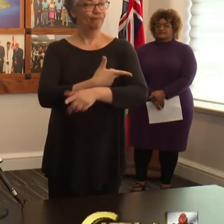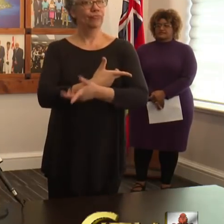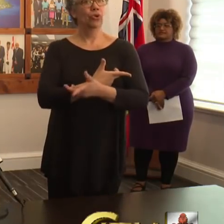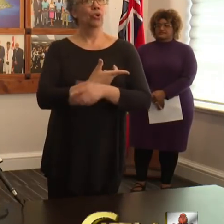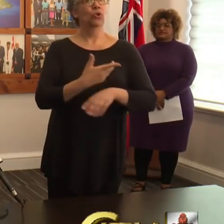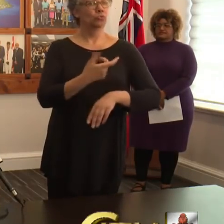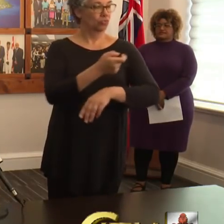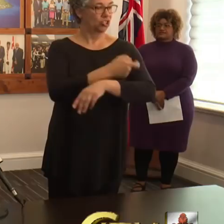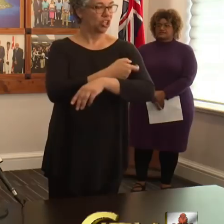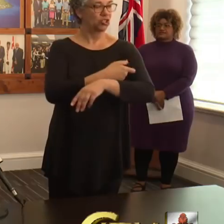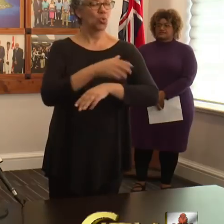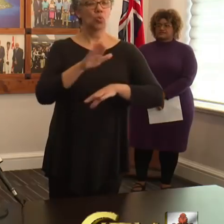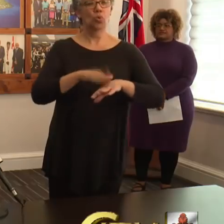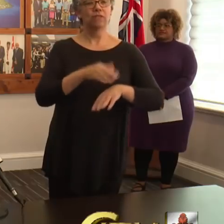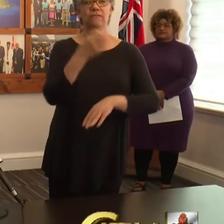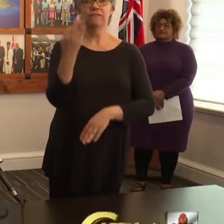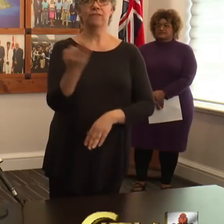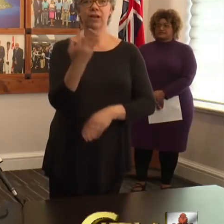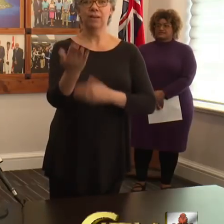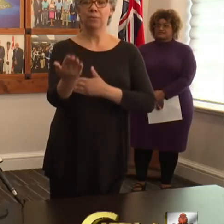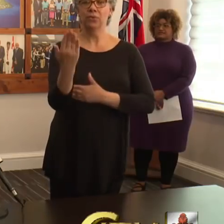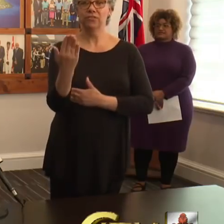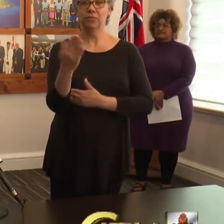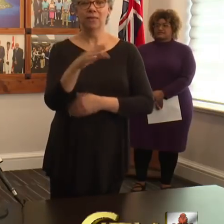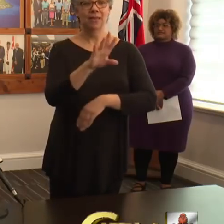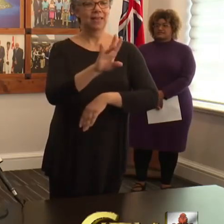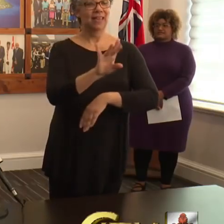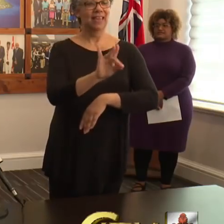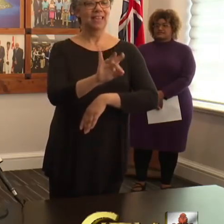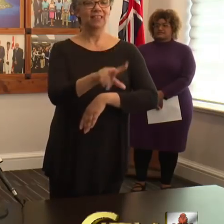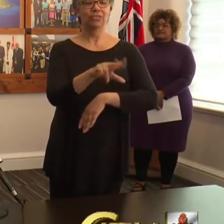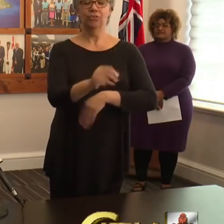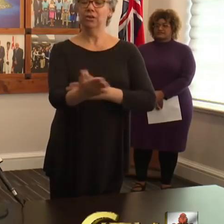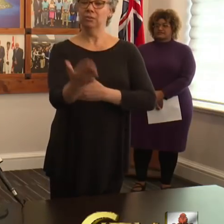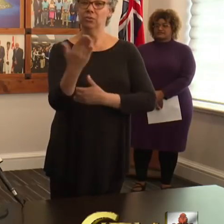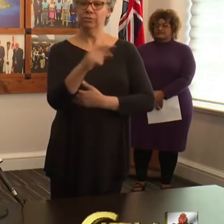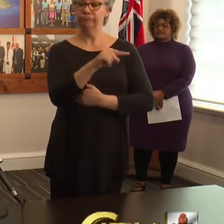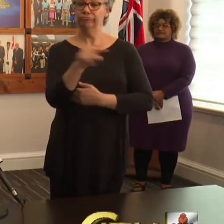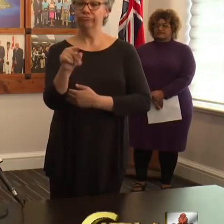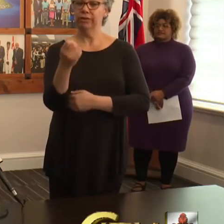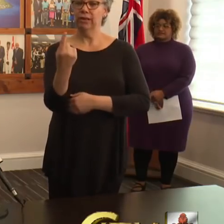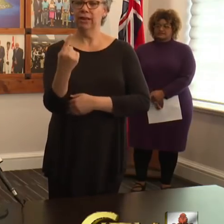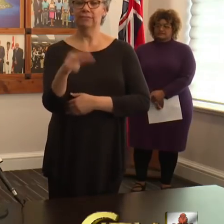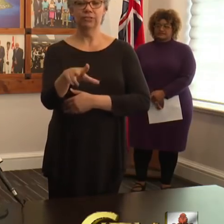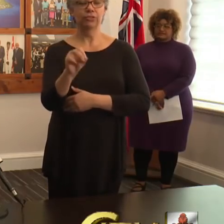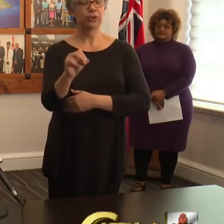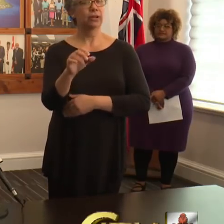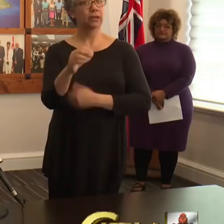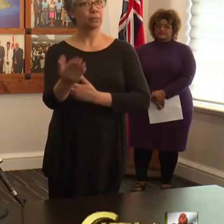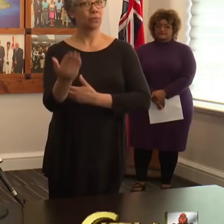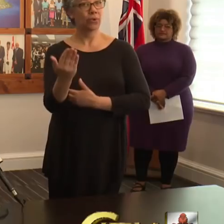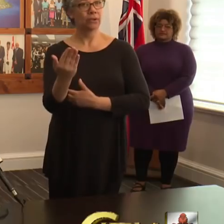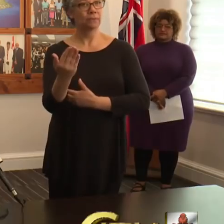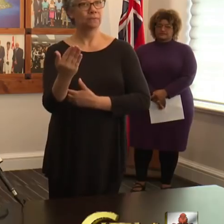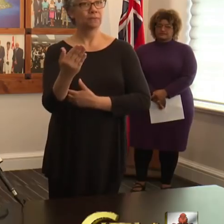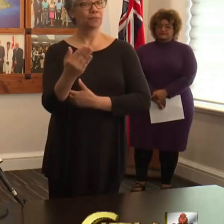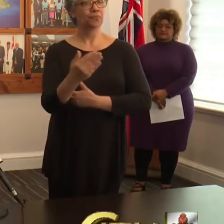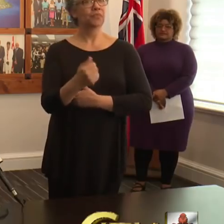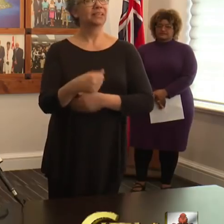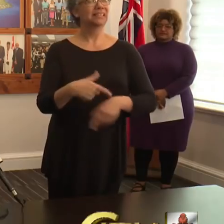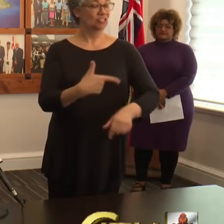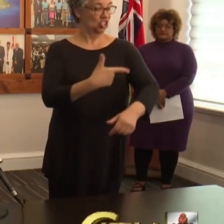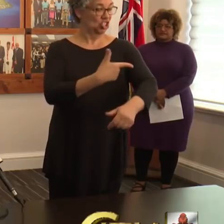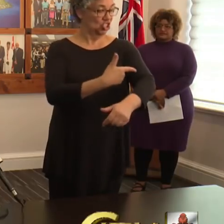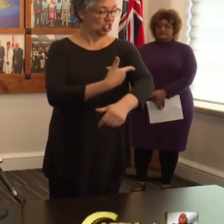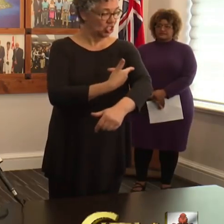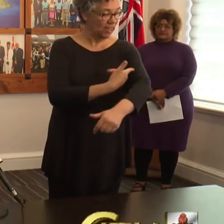place on Friday mornings from 8.30 a.m. until 11.30 a.m. Contraceptive injection clinic appointments will